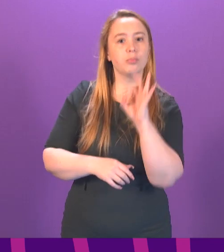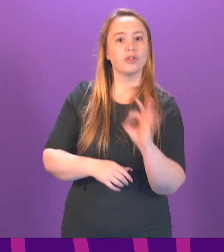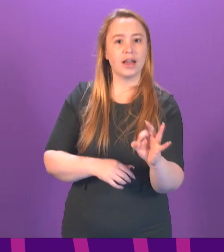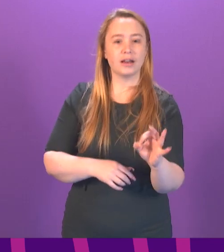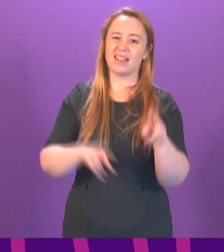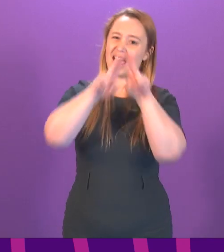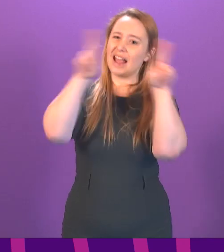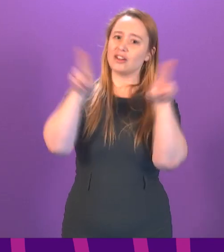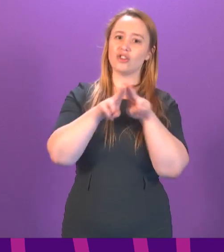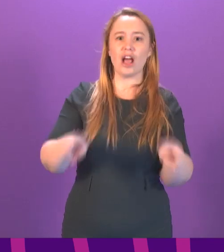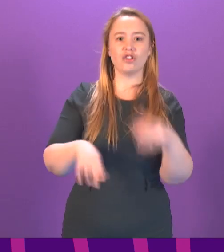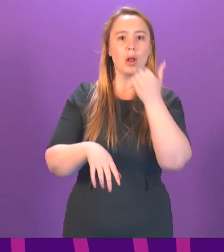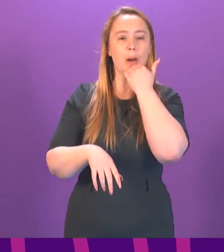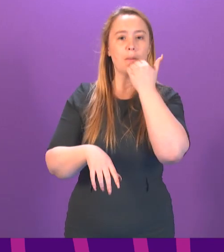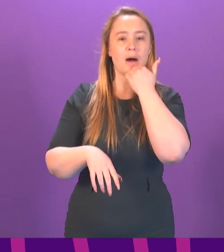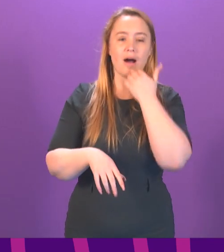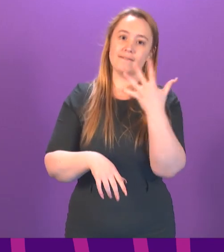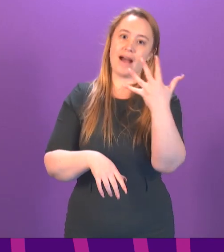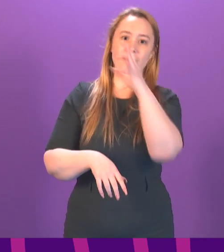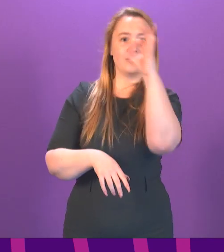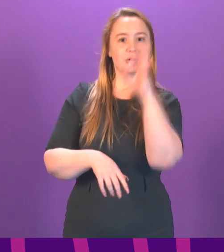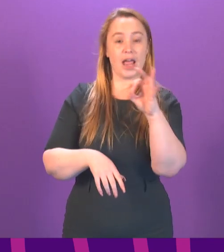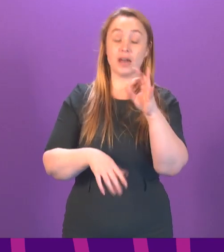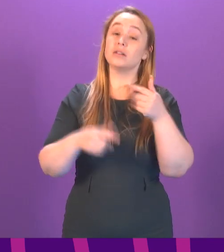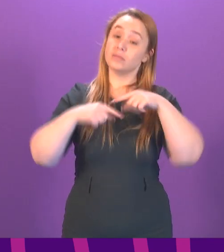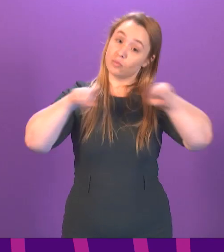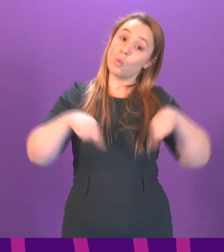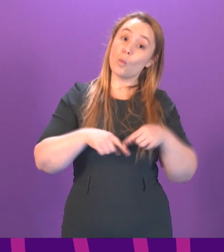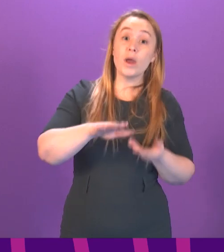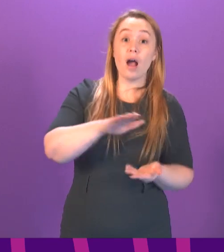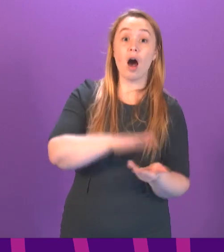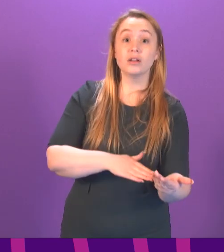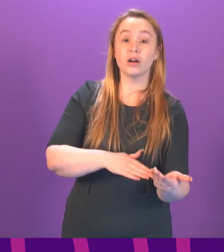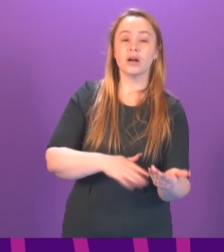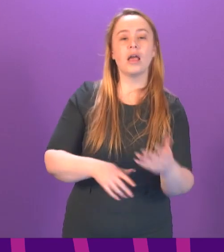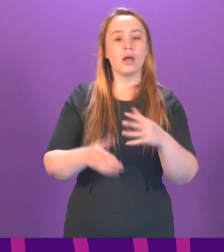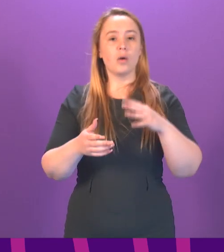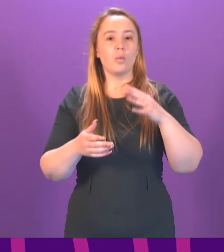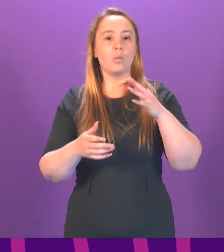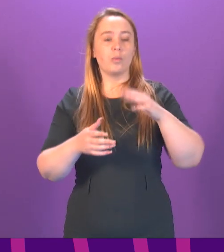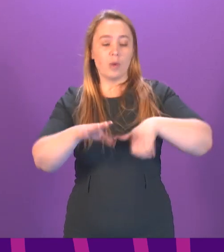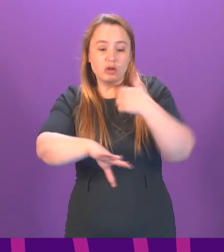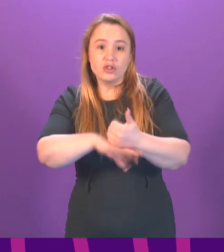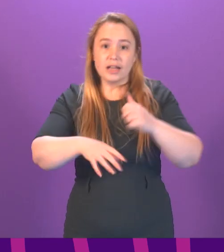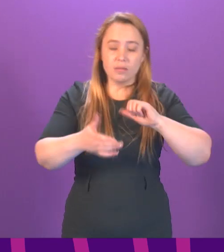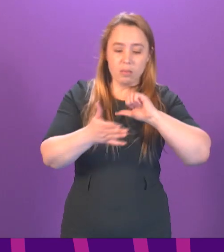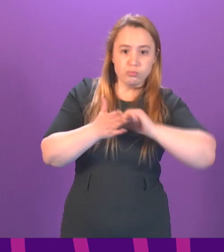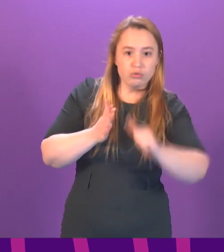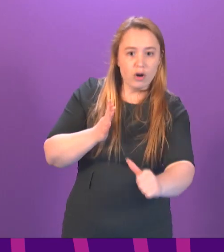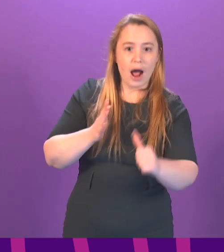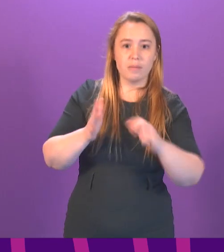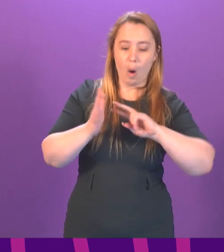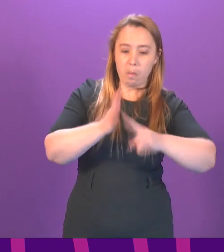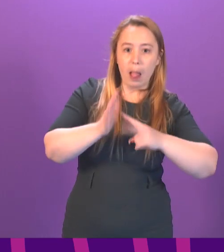international figure that is often used for planning assumptions when designing programmes like this. I